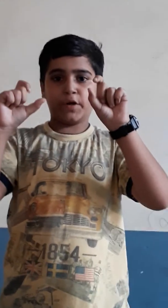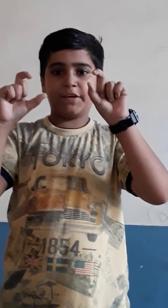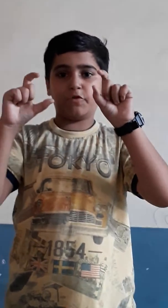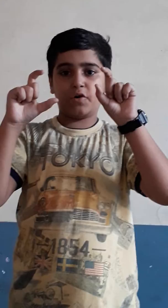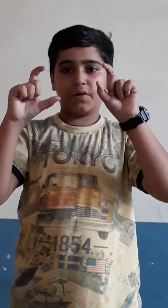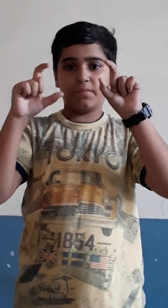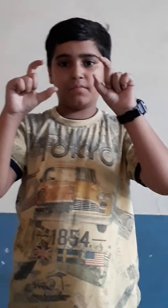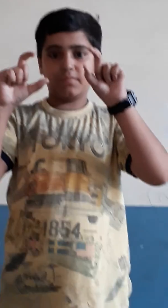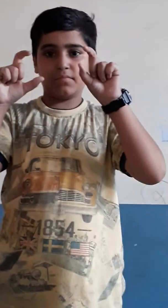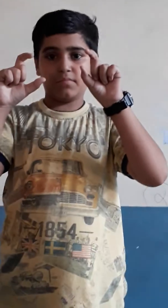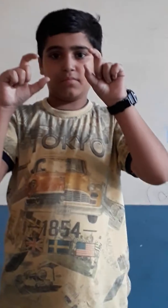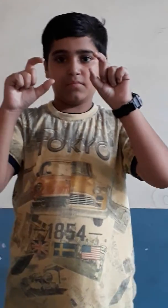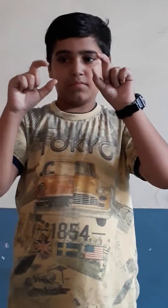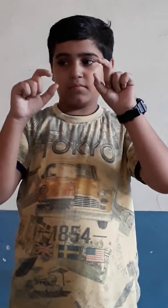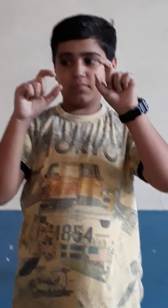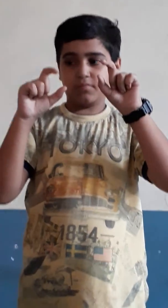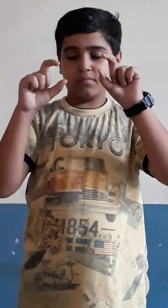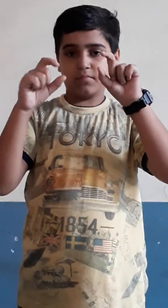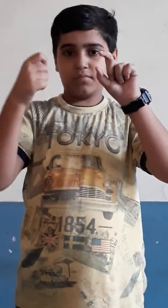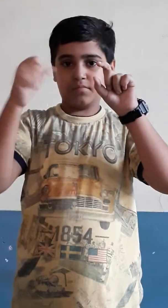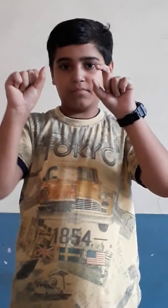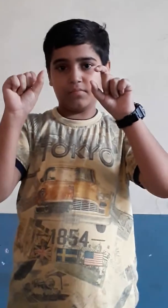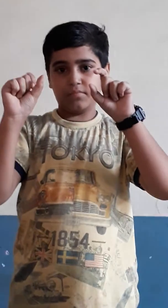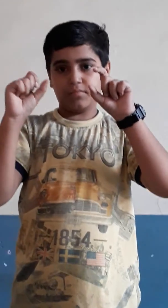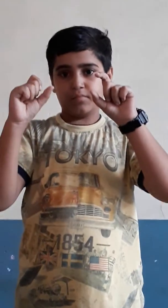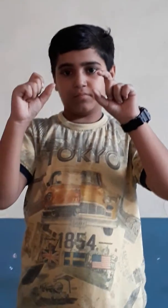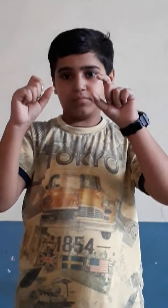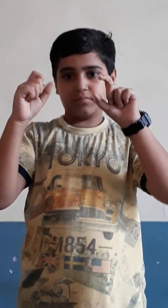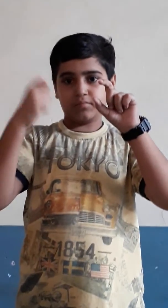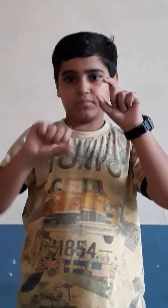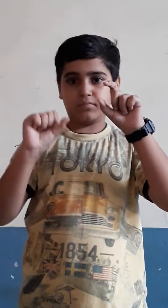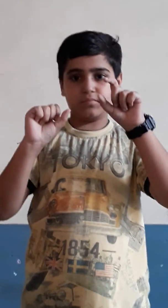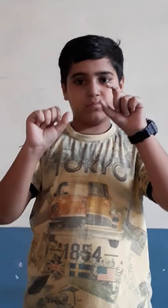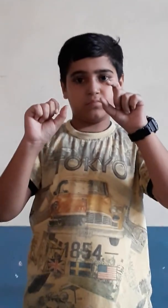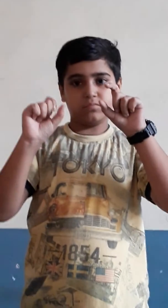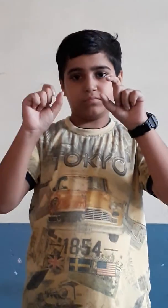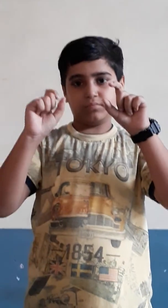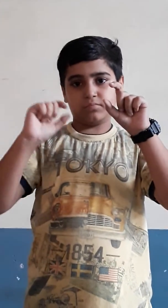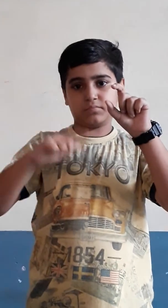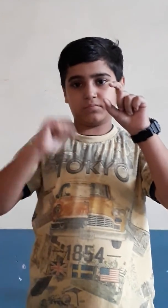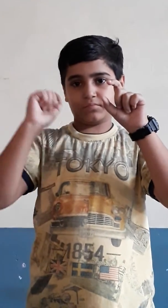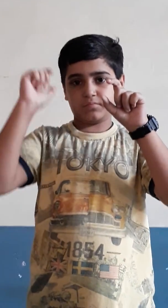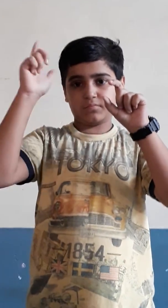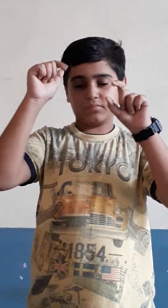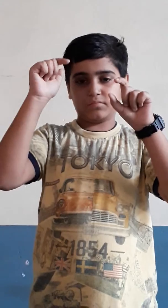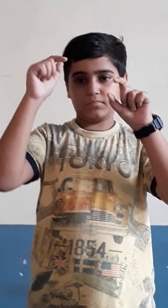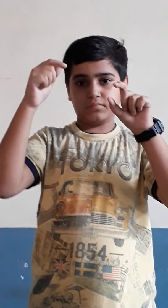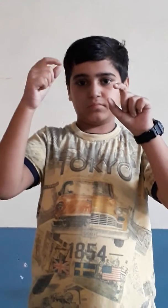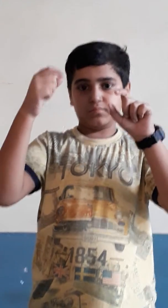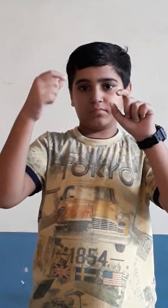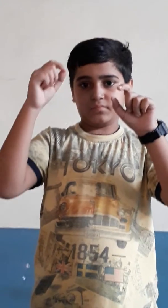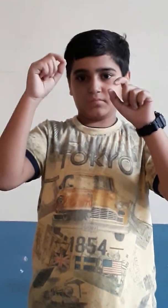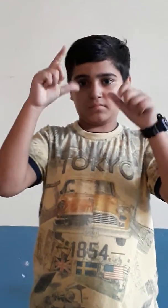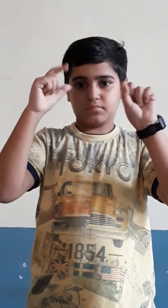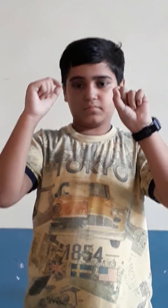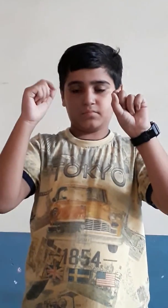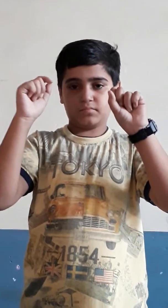24. Good. Plus 1, plus 3, plus 2, plus 4, plus 5.